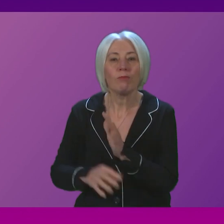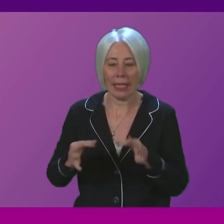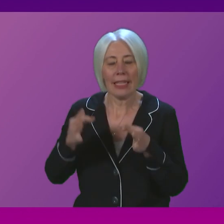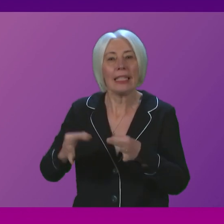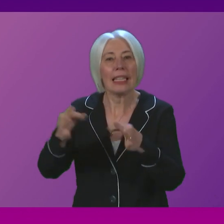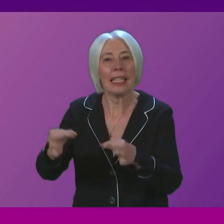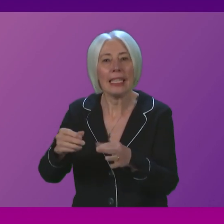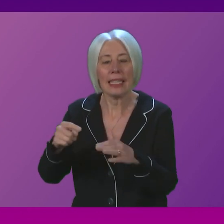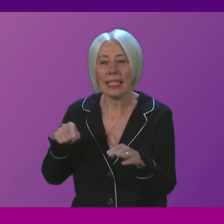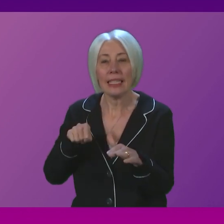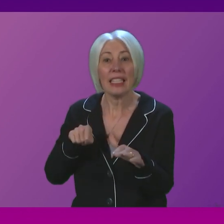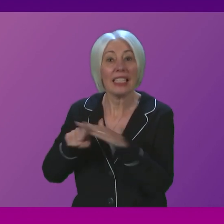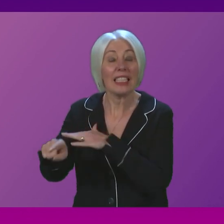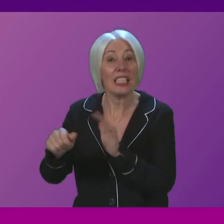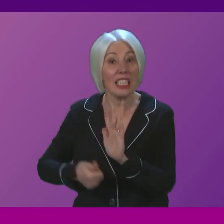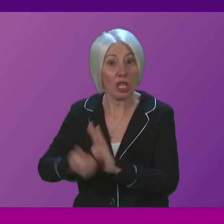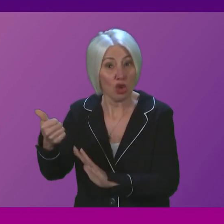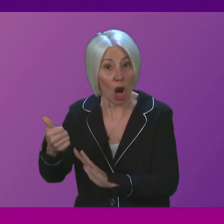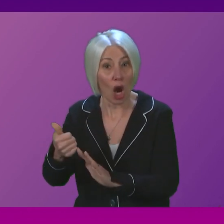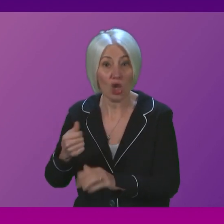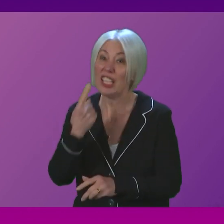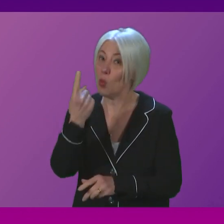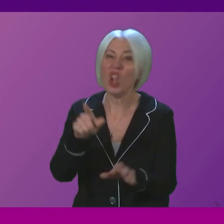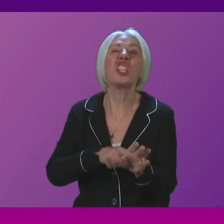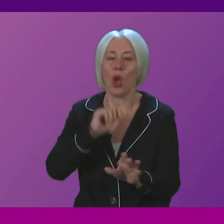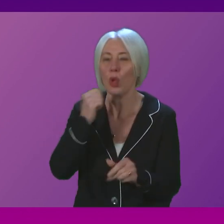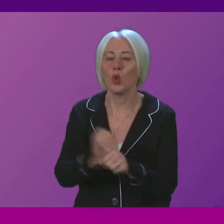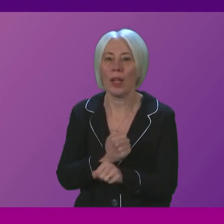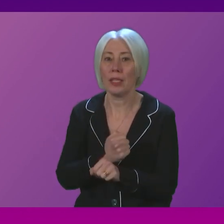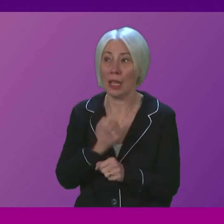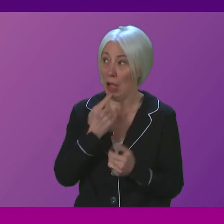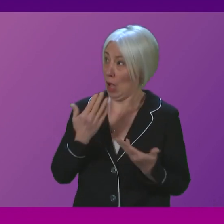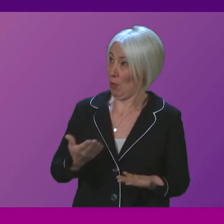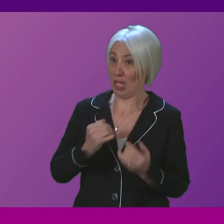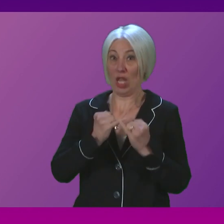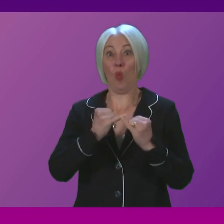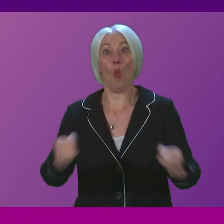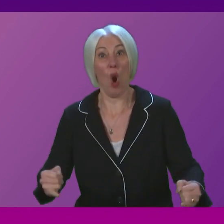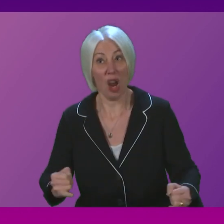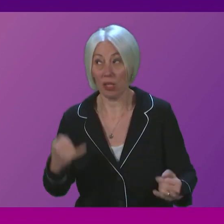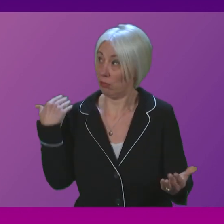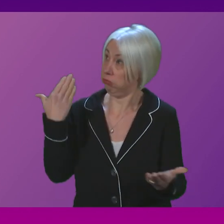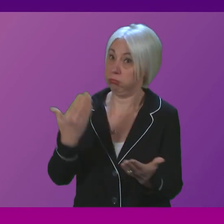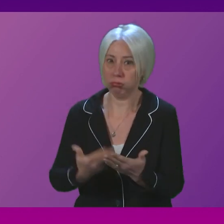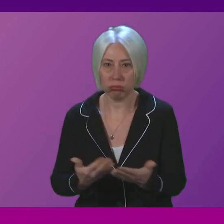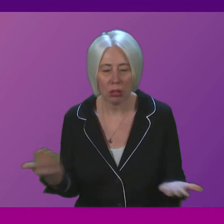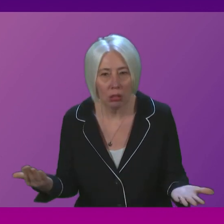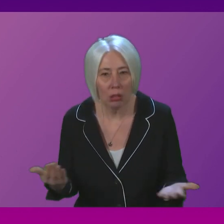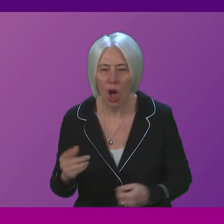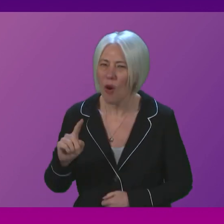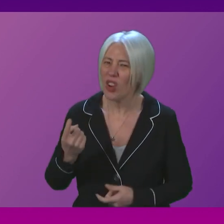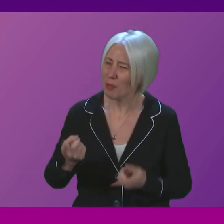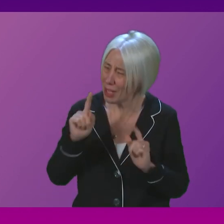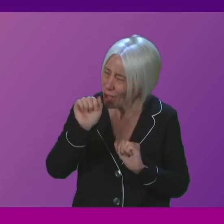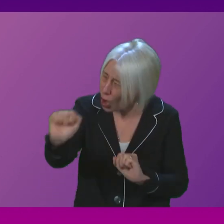within the space of a year. But today, it's worse than ever before. First Minister, will your